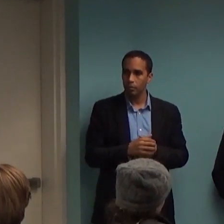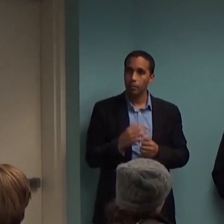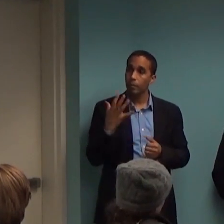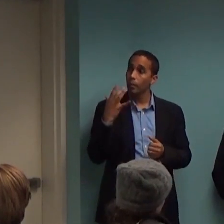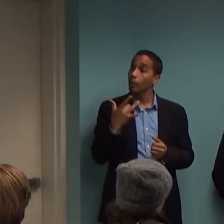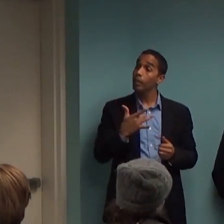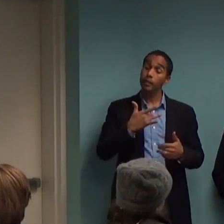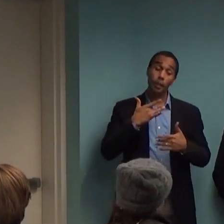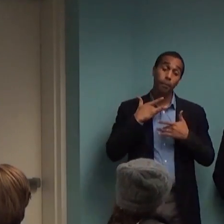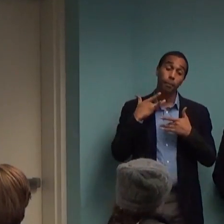go,